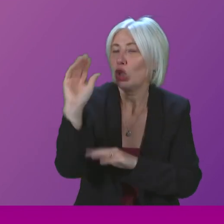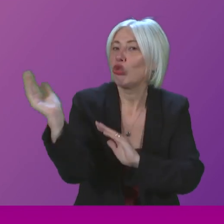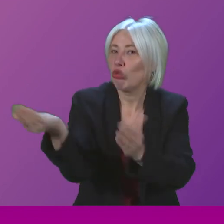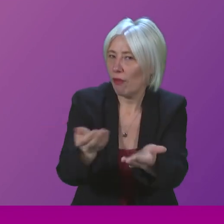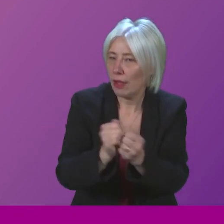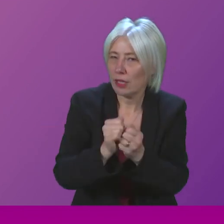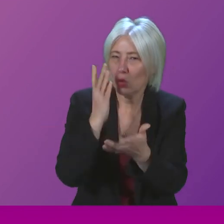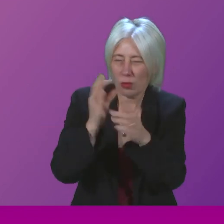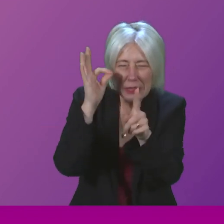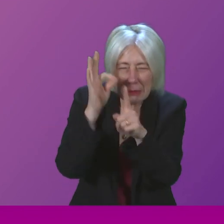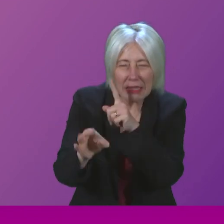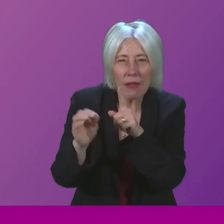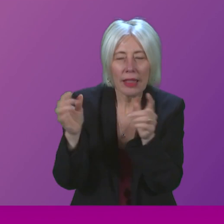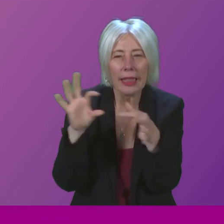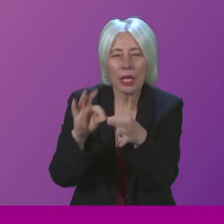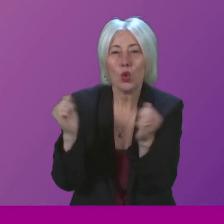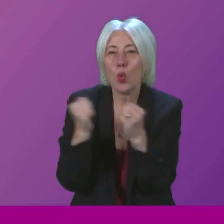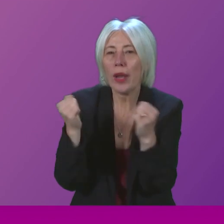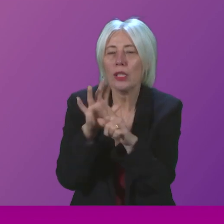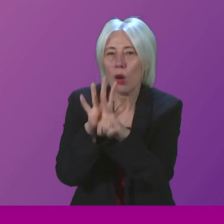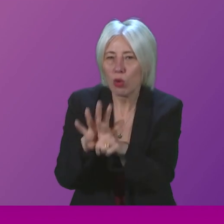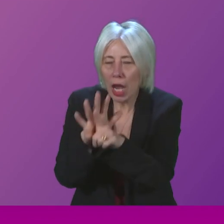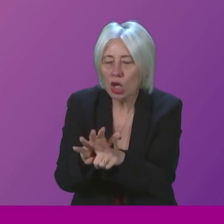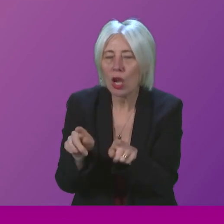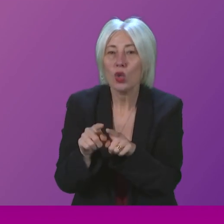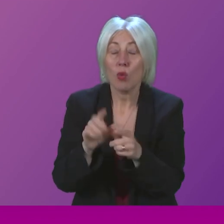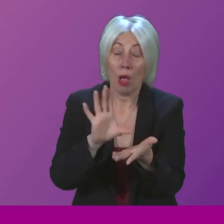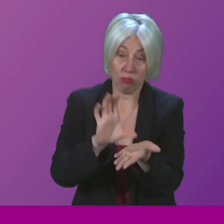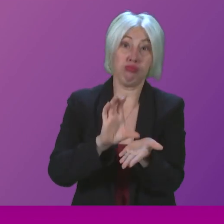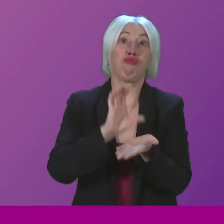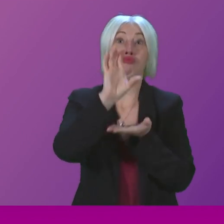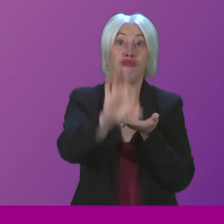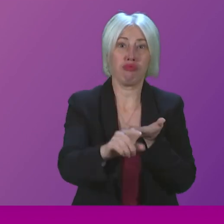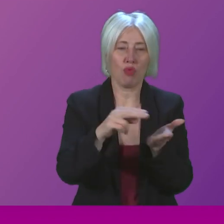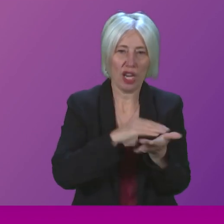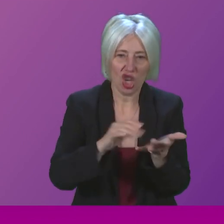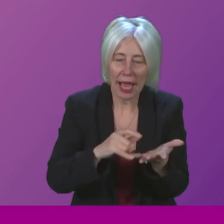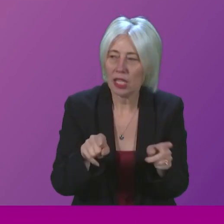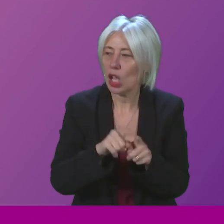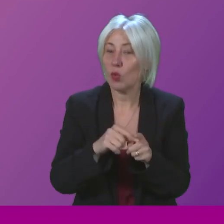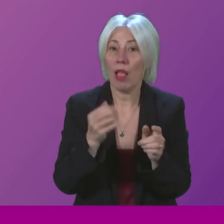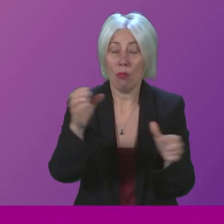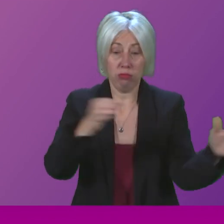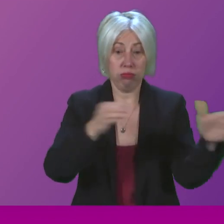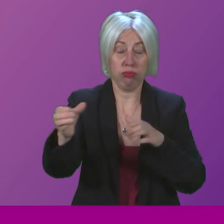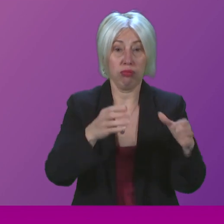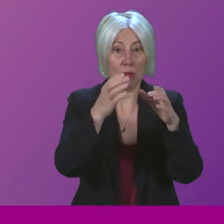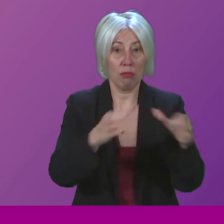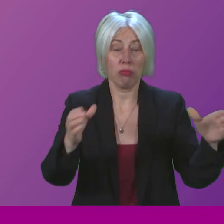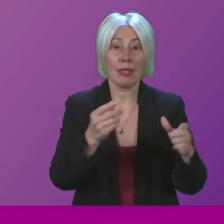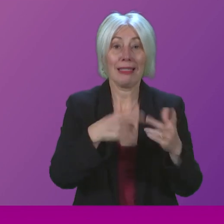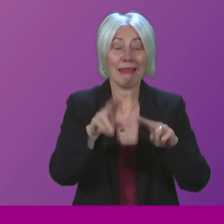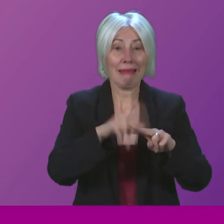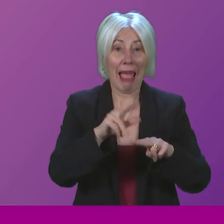specifically with winter pressures. I spoke about record investment. I spoke about record numbers of staff looking, in